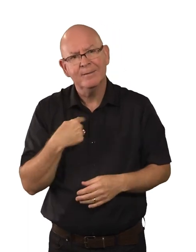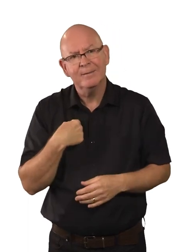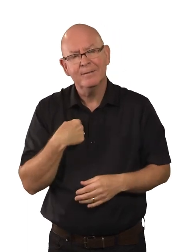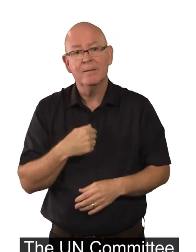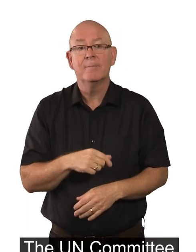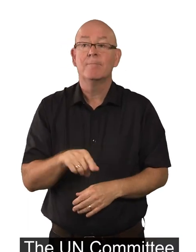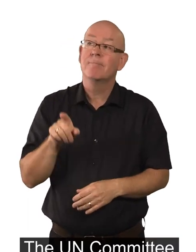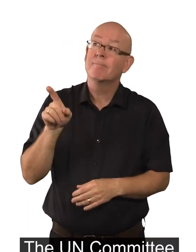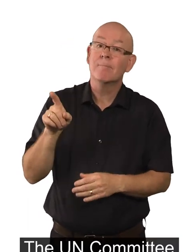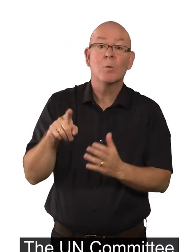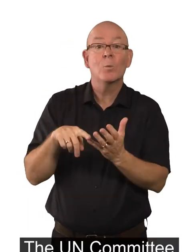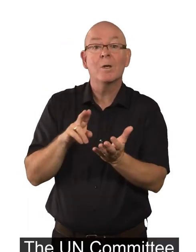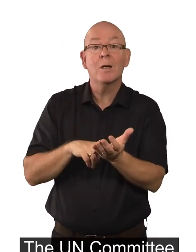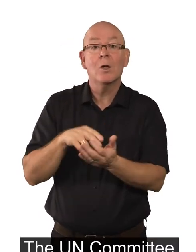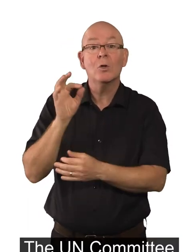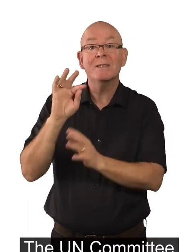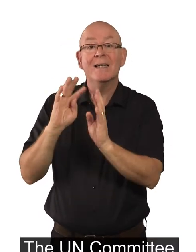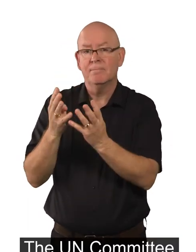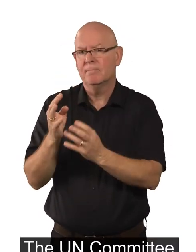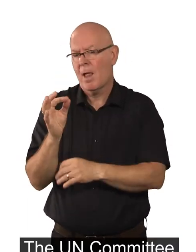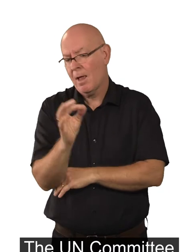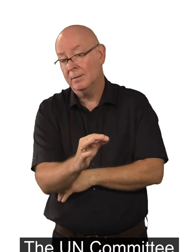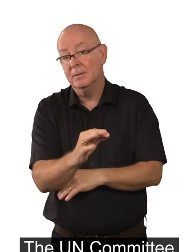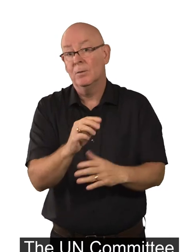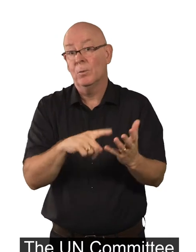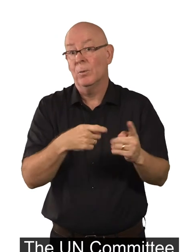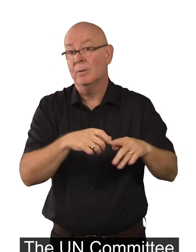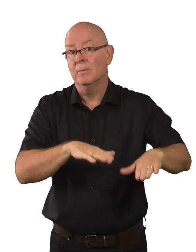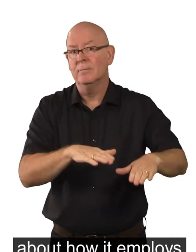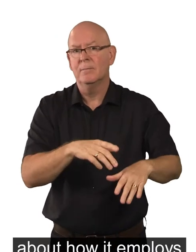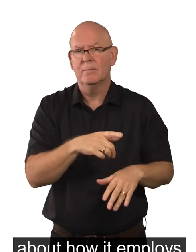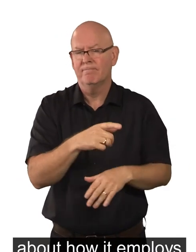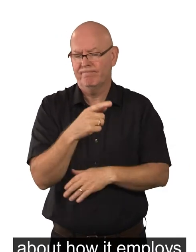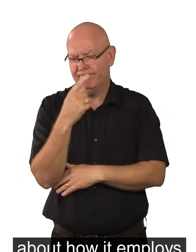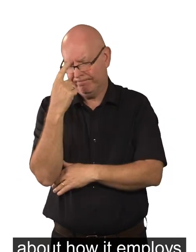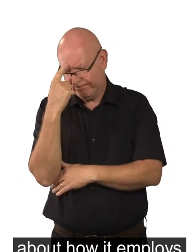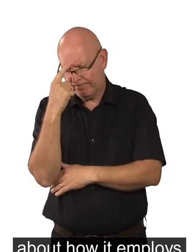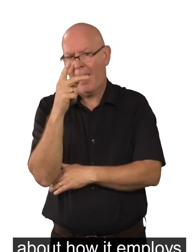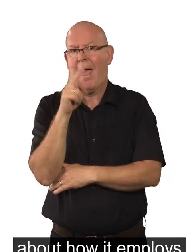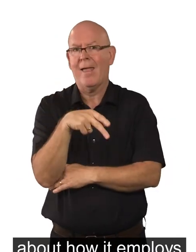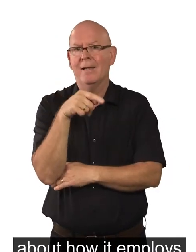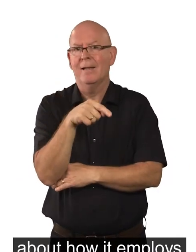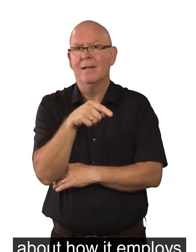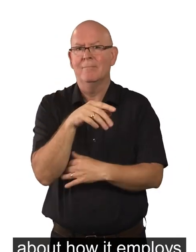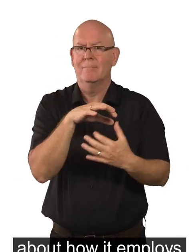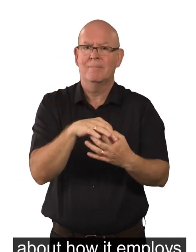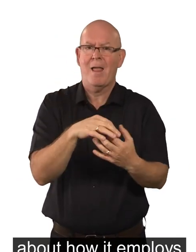The UN Committee asked the UK to think again about how it employs people in the armed forces.